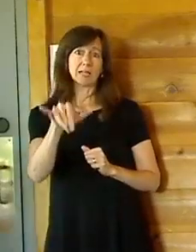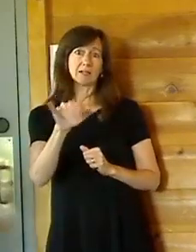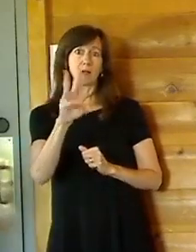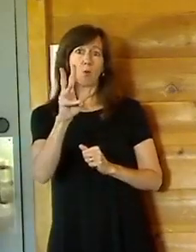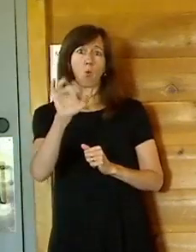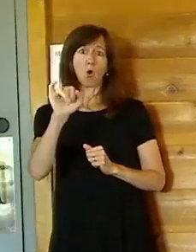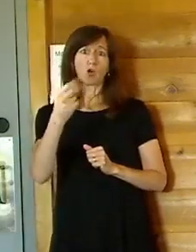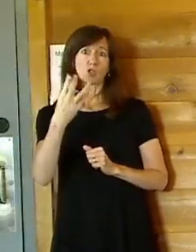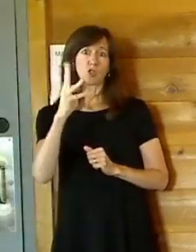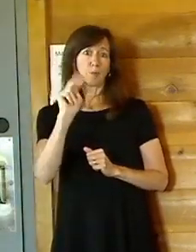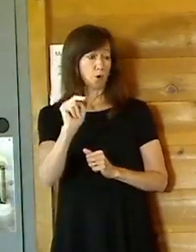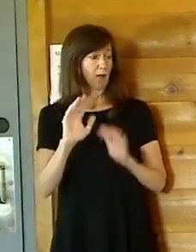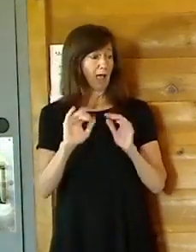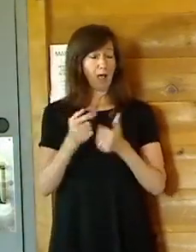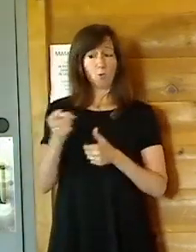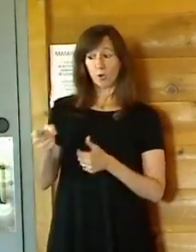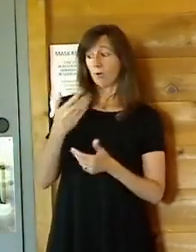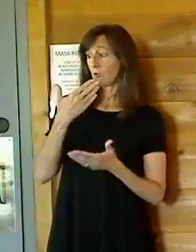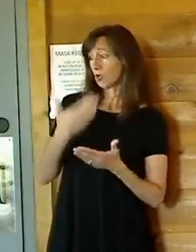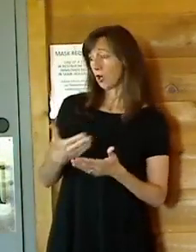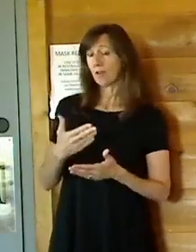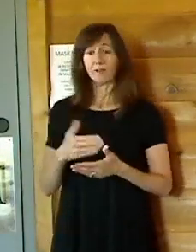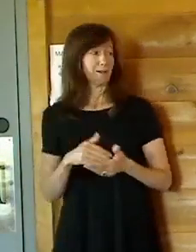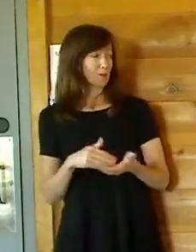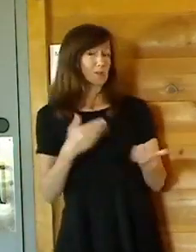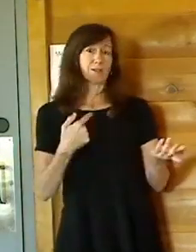just ducky. What is ducky?